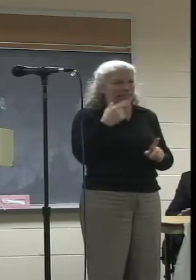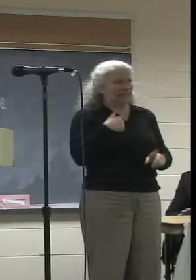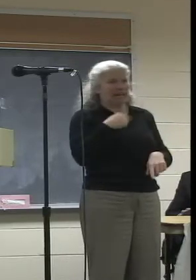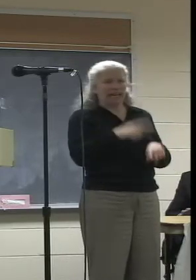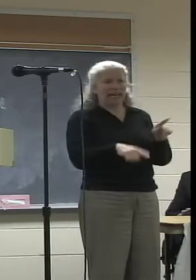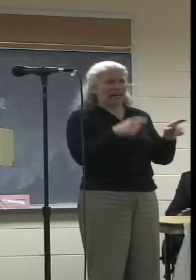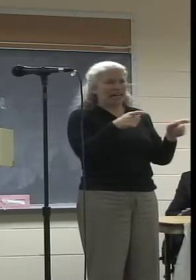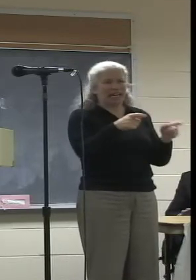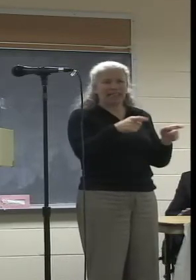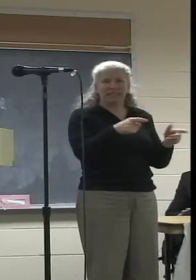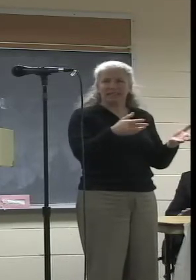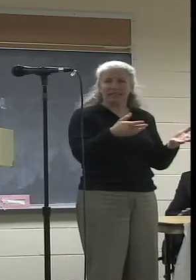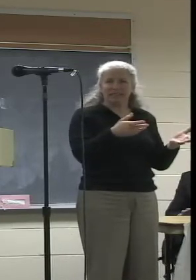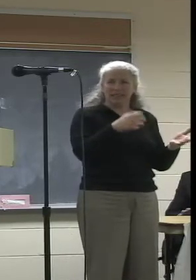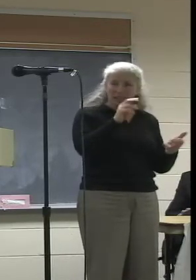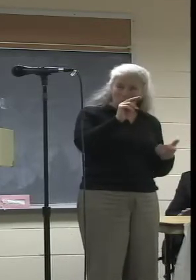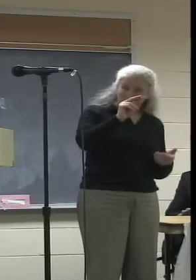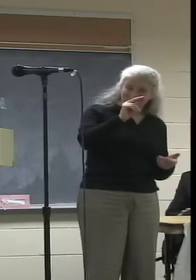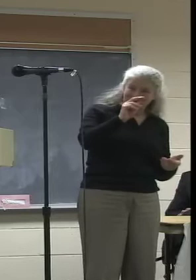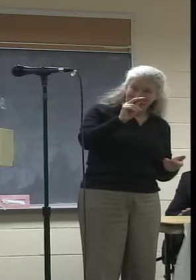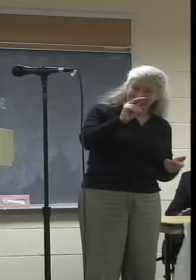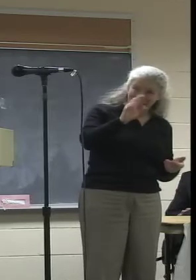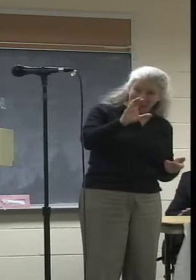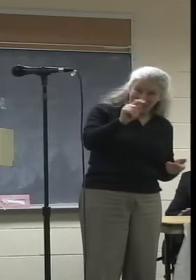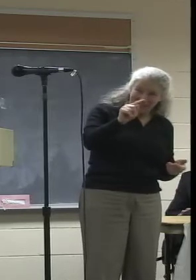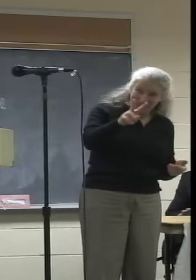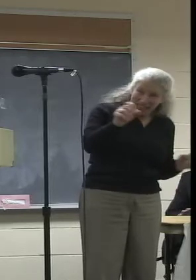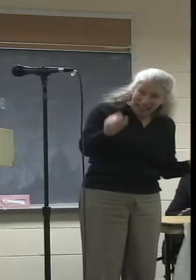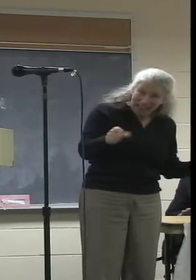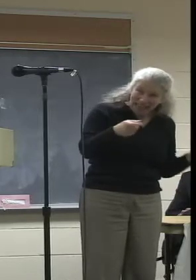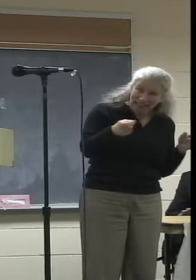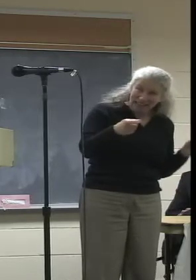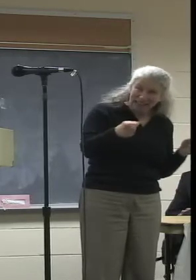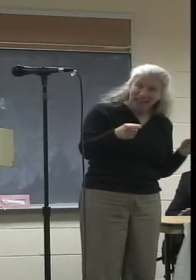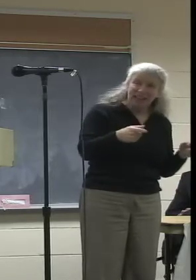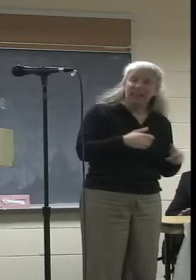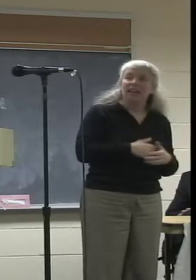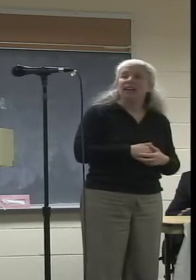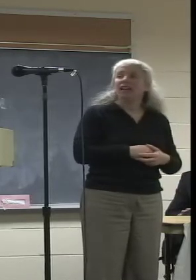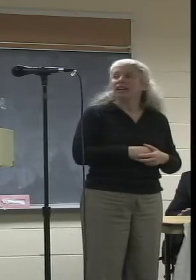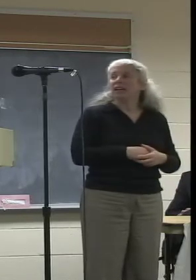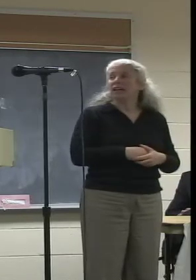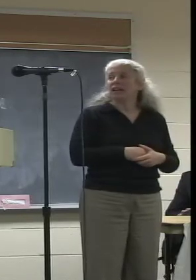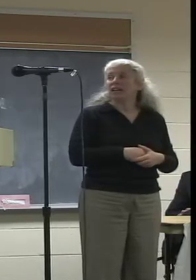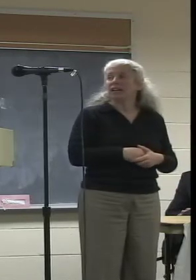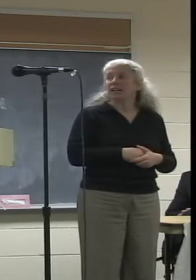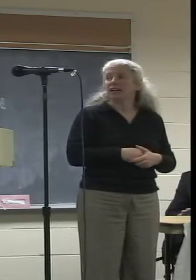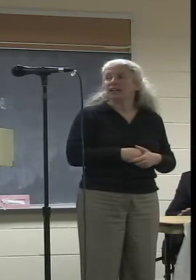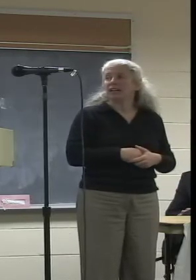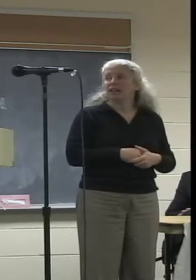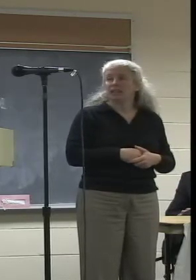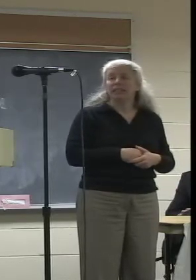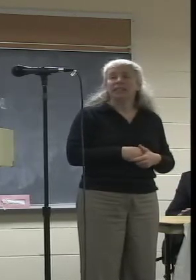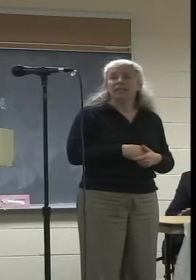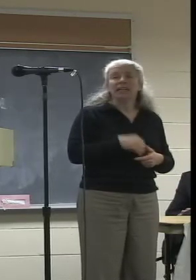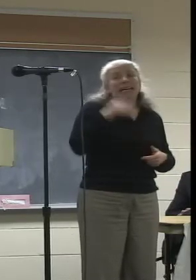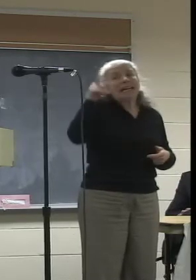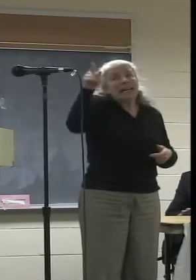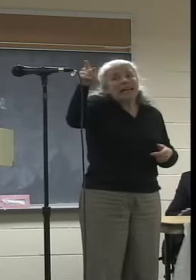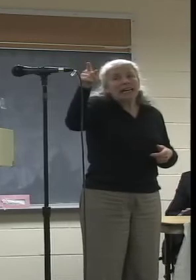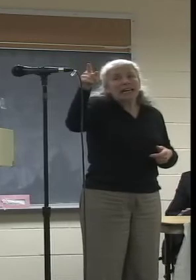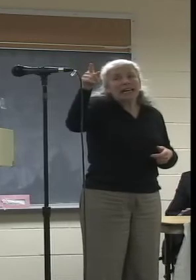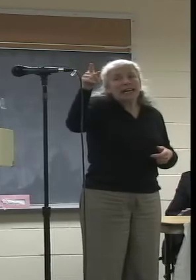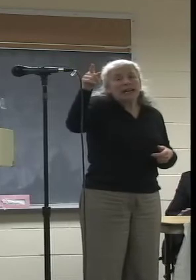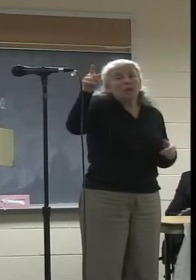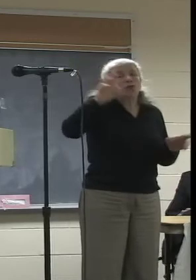Northampton cable TV would normally take on and pretty much, you know, was I think going to